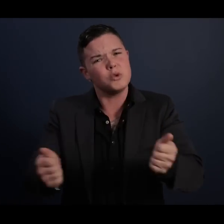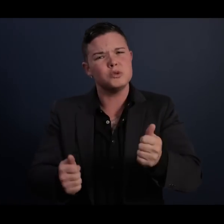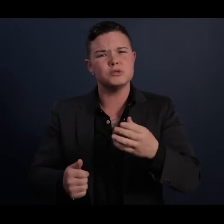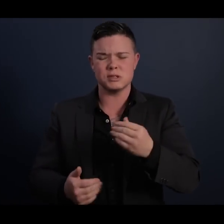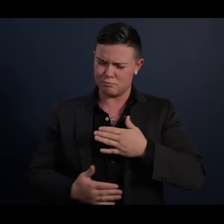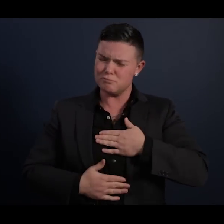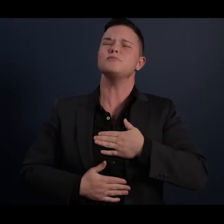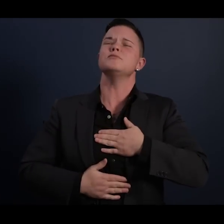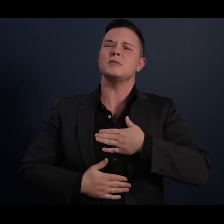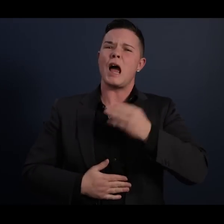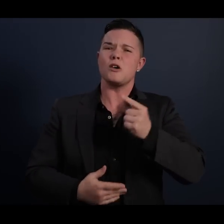and truth.